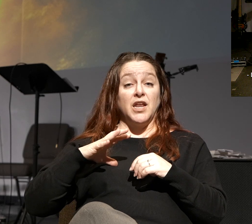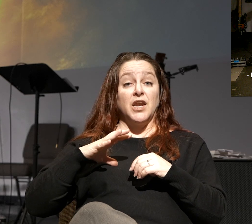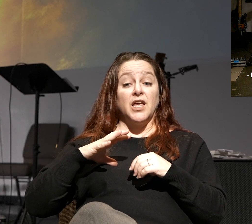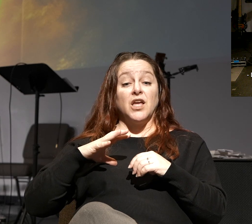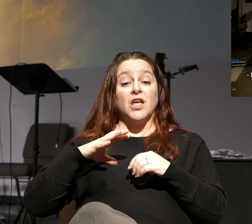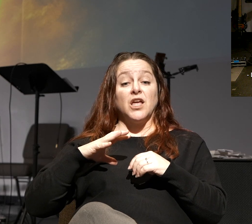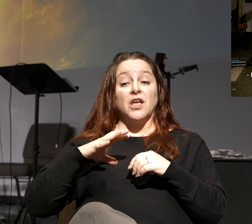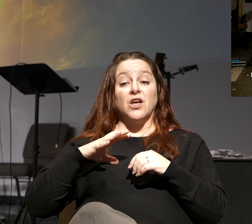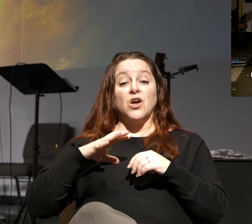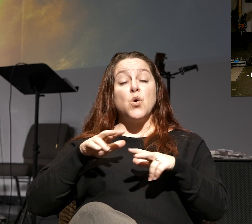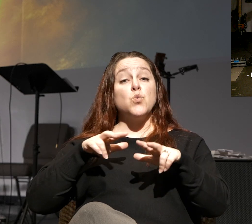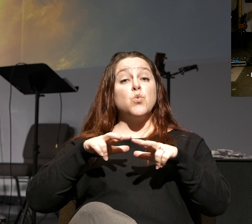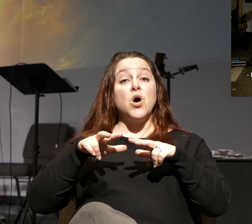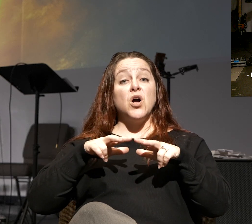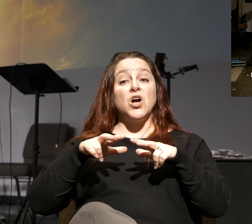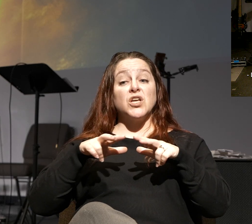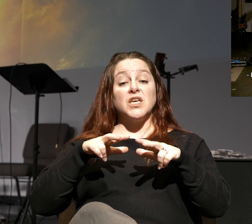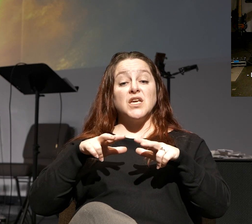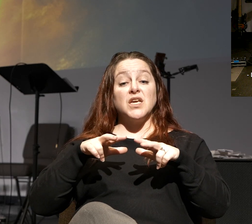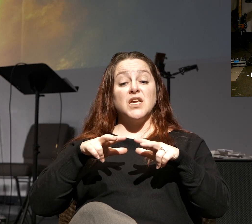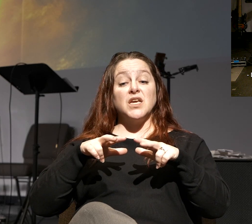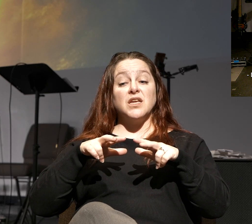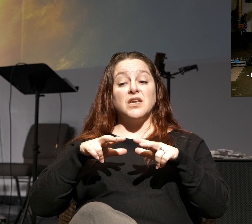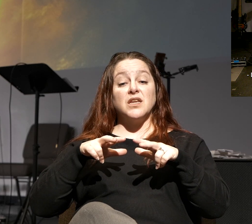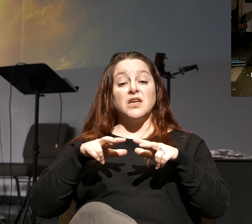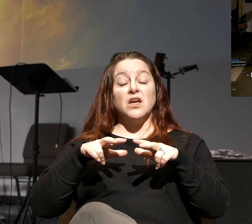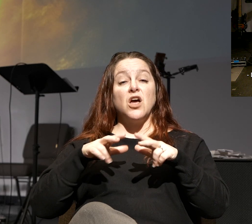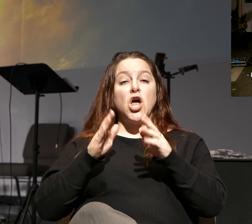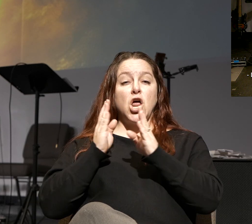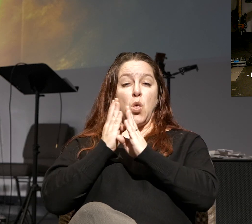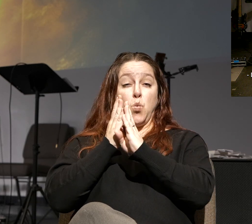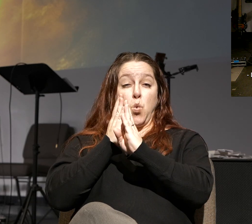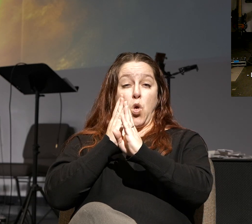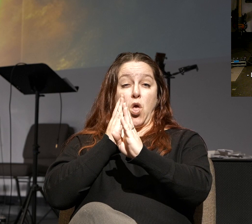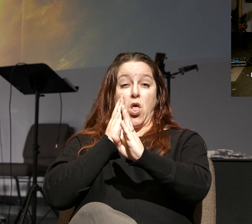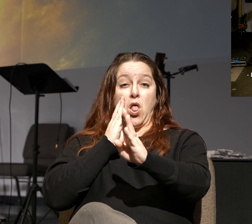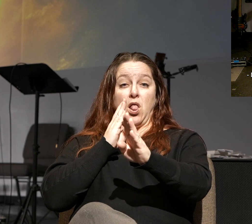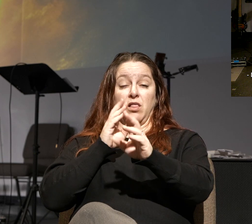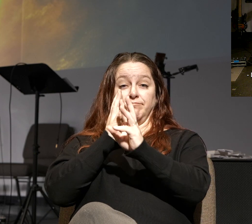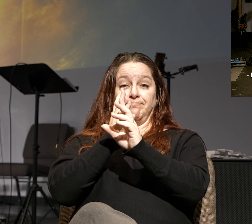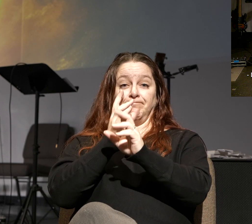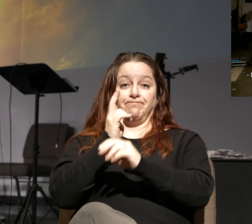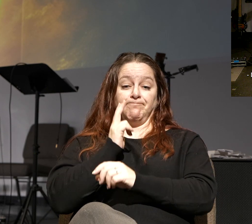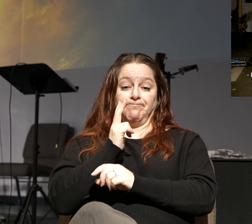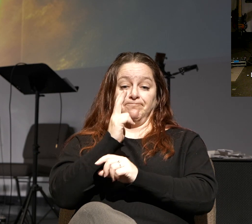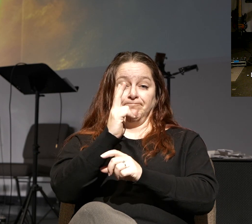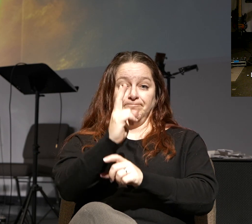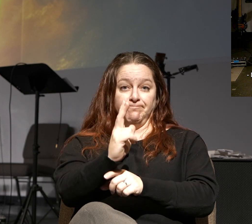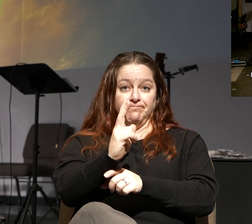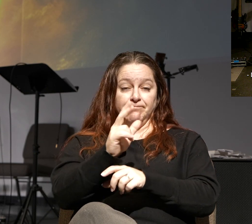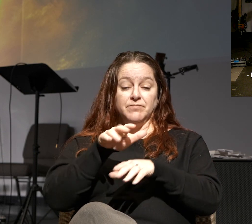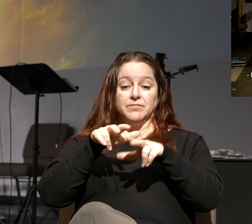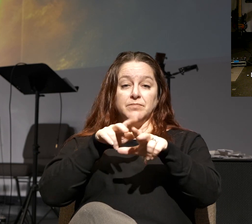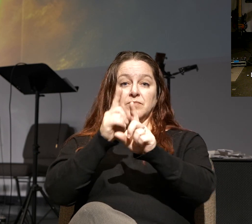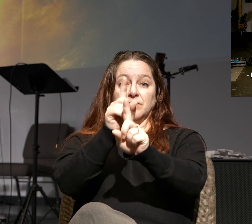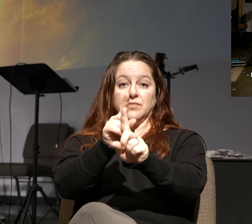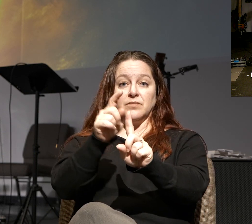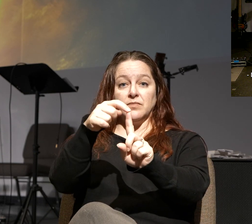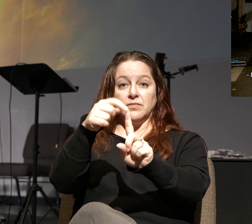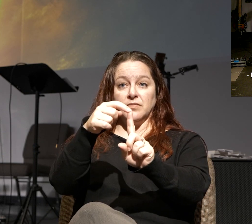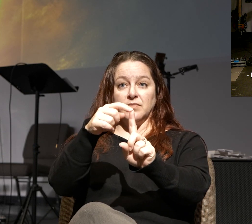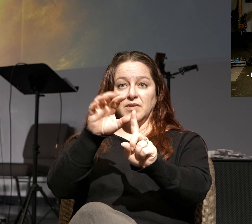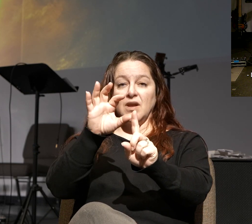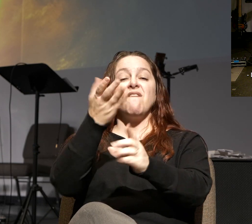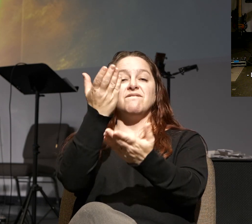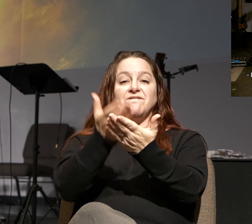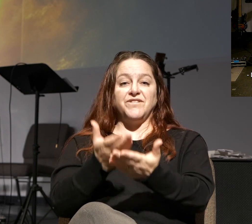line along the top of a narrow city wall. The first in the line is named fact. So,